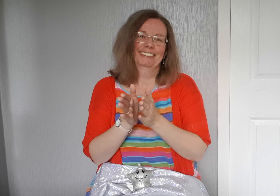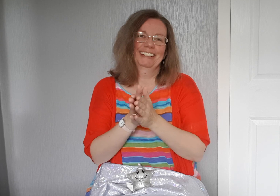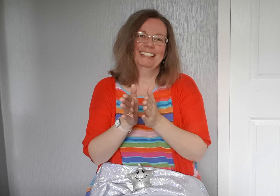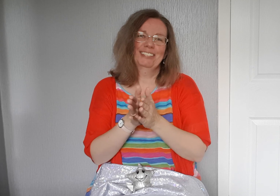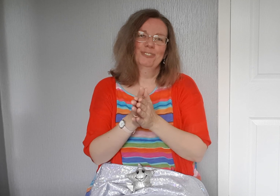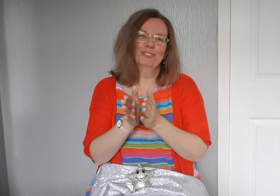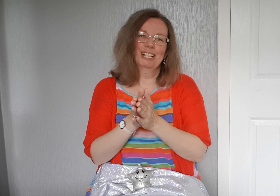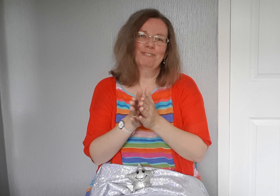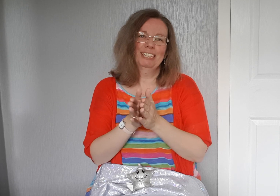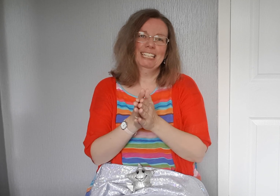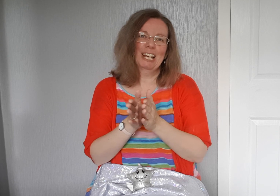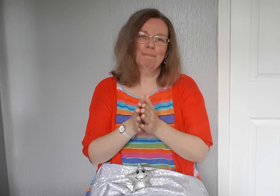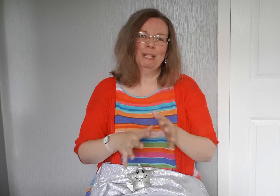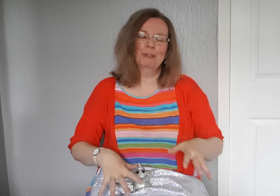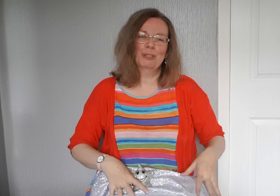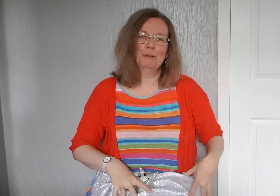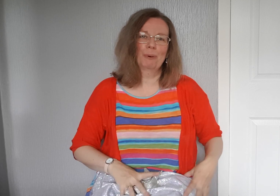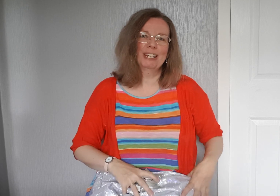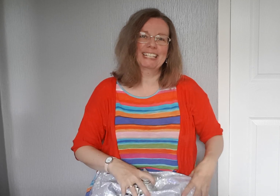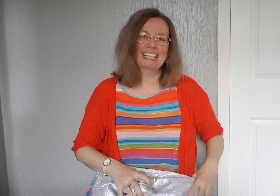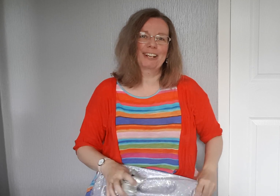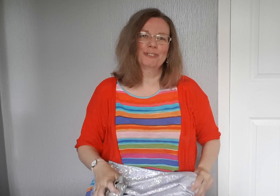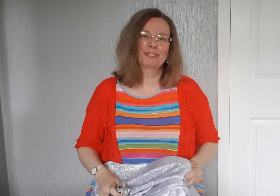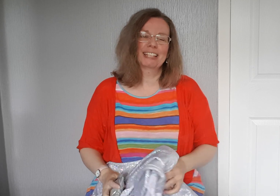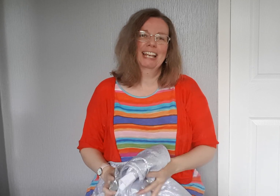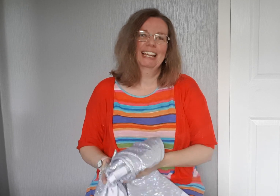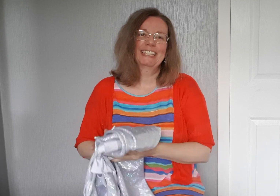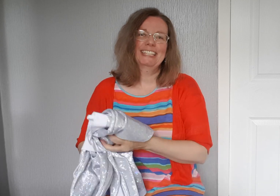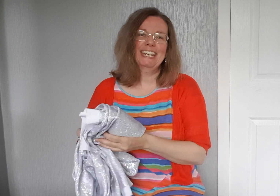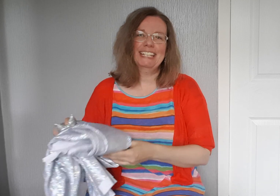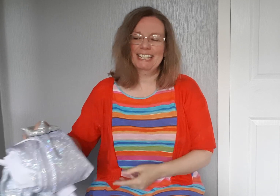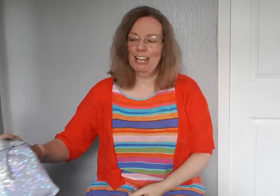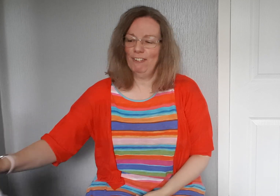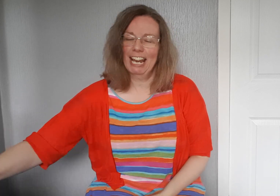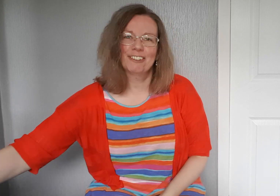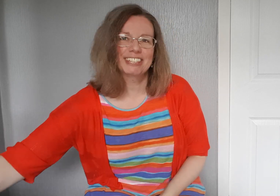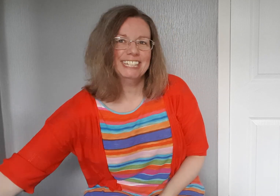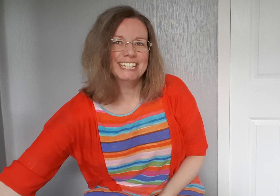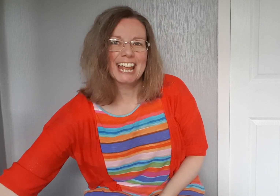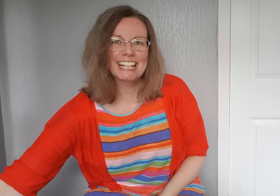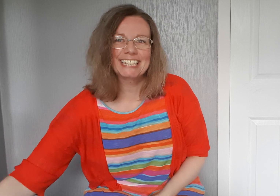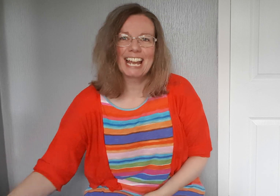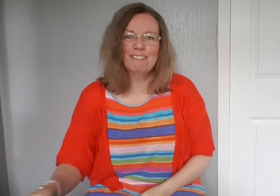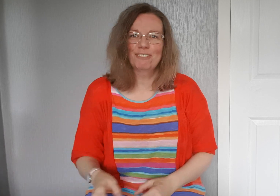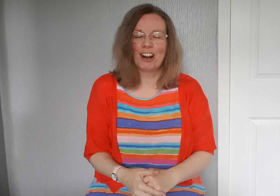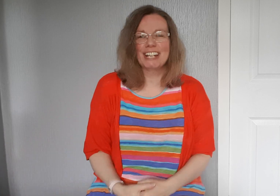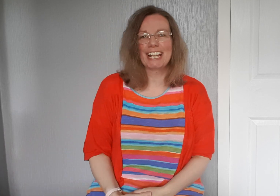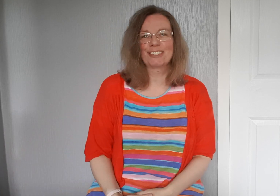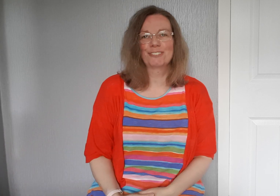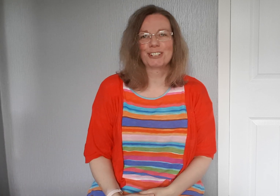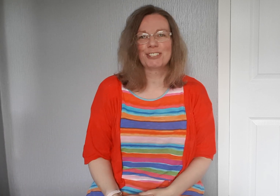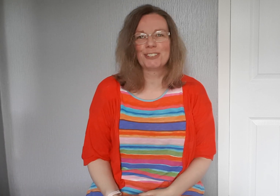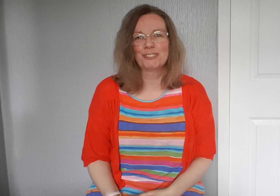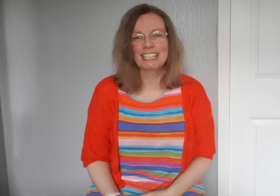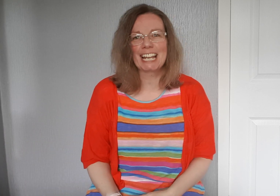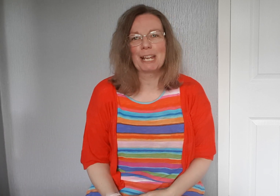It's so lovely to have been with you boys and girls. Stay safe and I'll see you next time for our next song and story time.